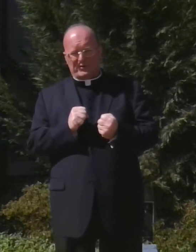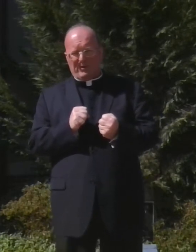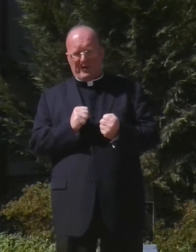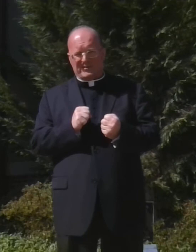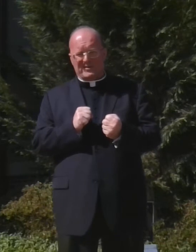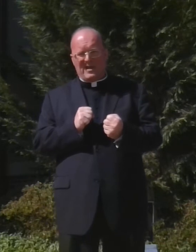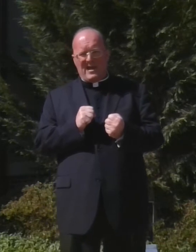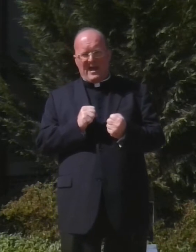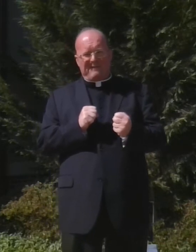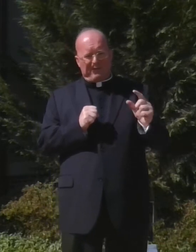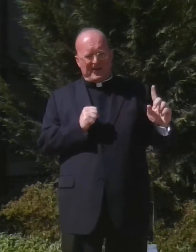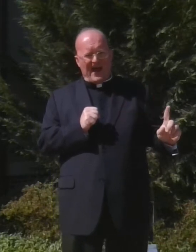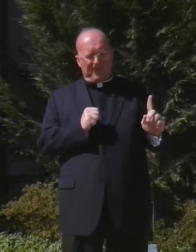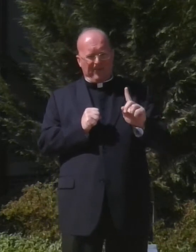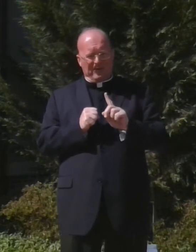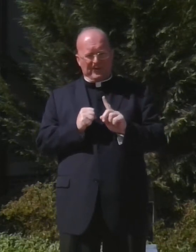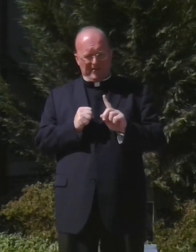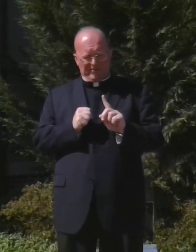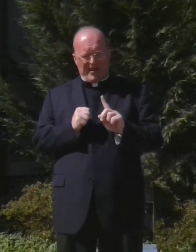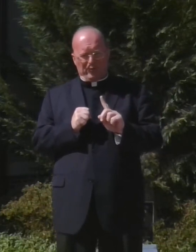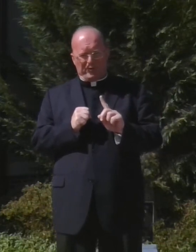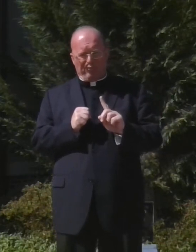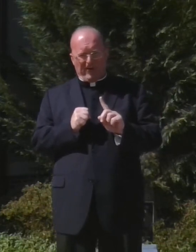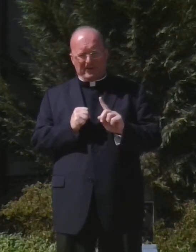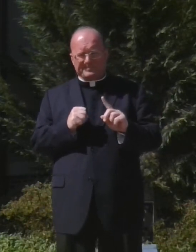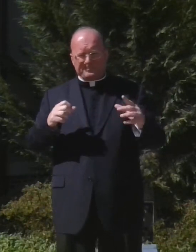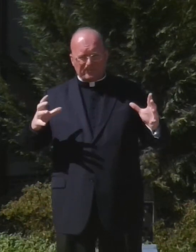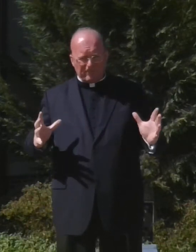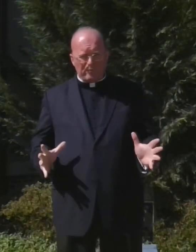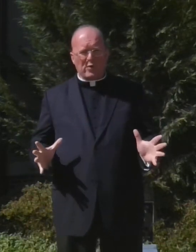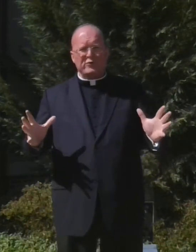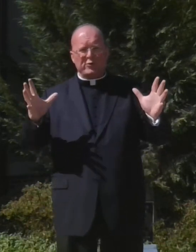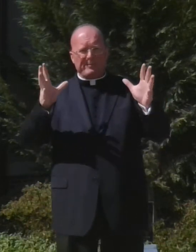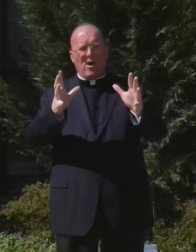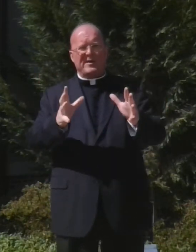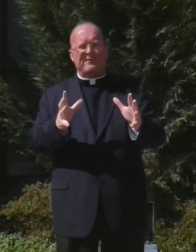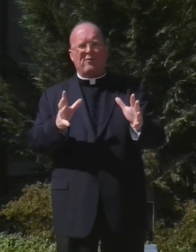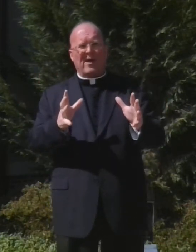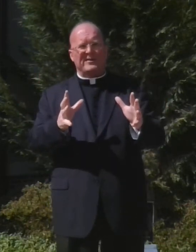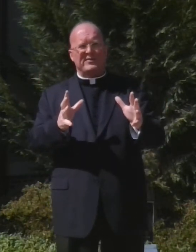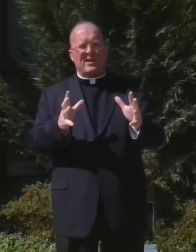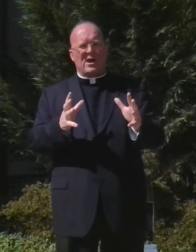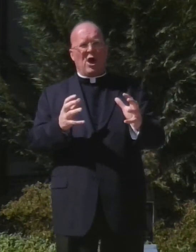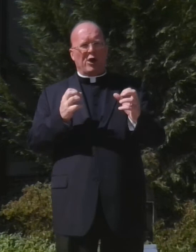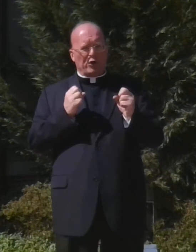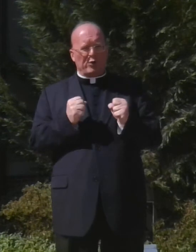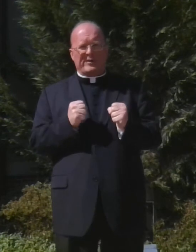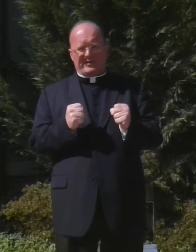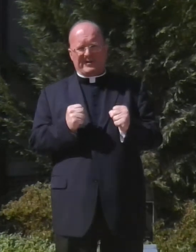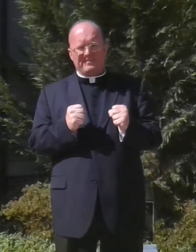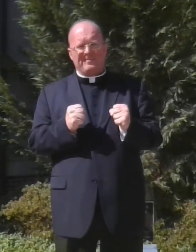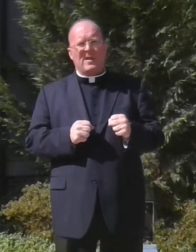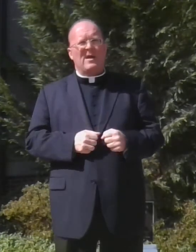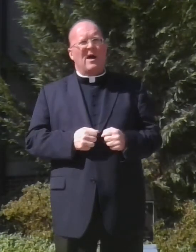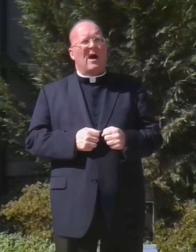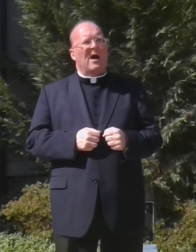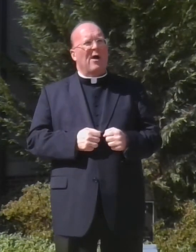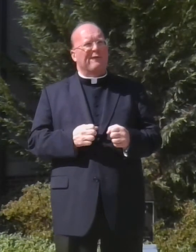experience? If every Catholic is able to bring to the body of Christ a unity, a